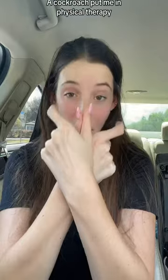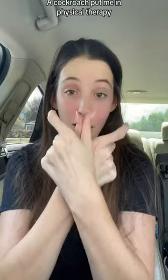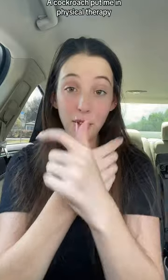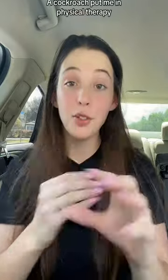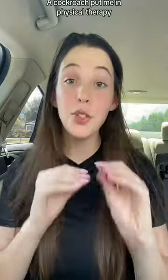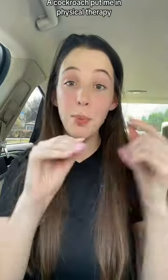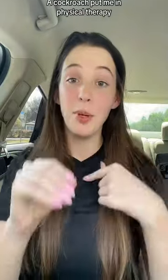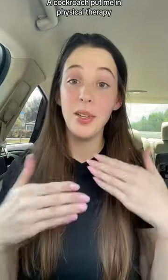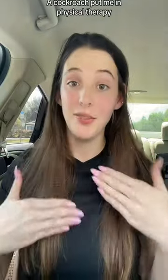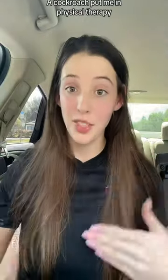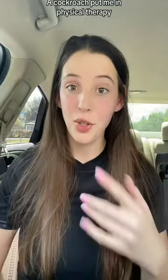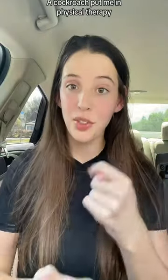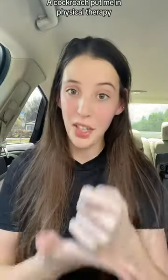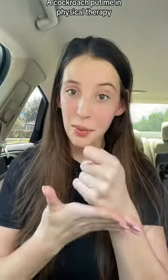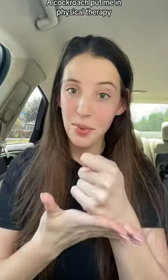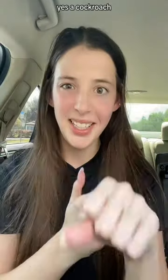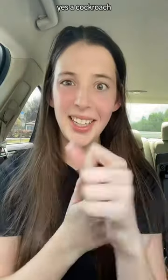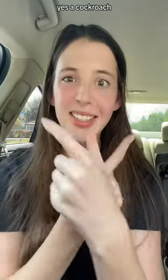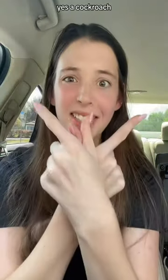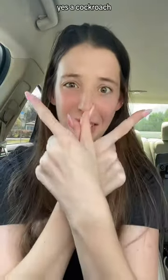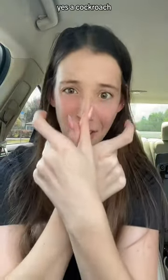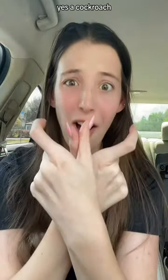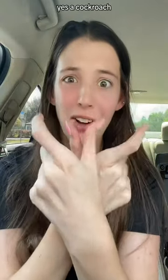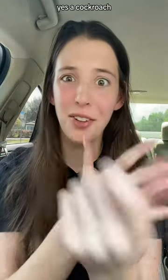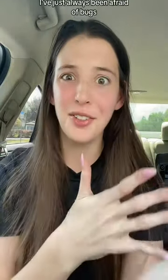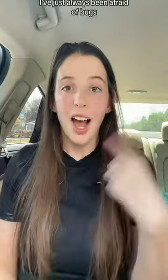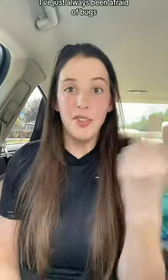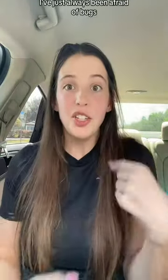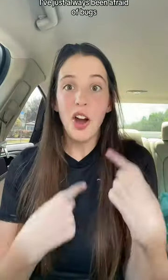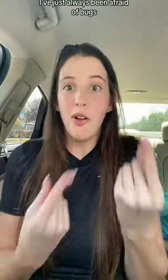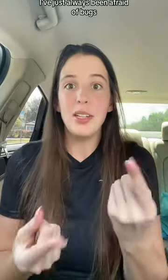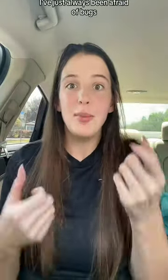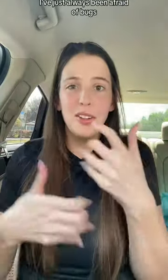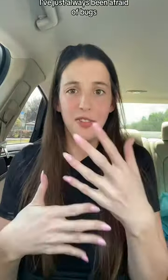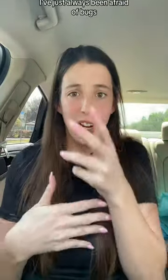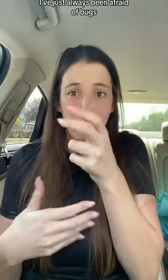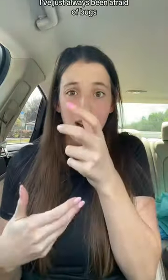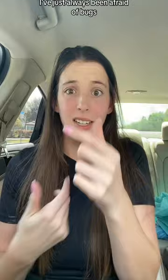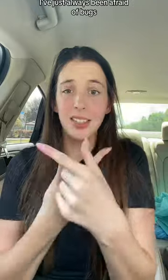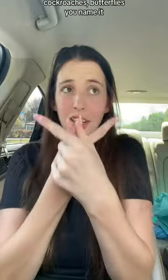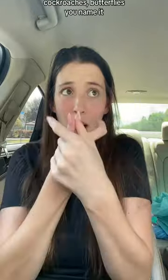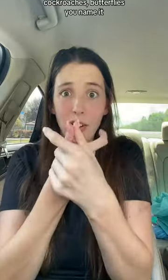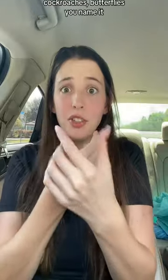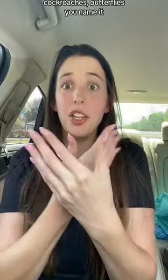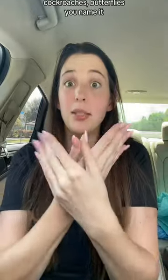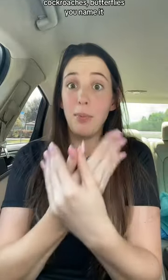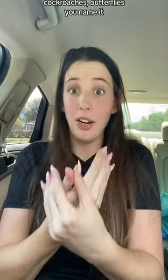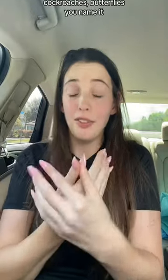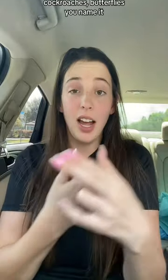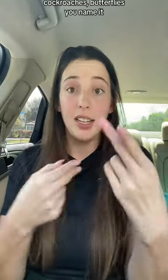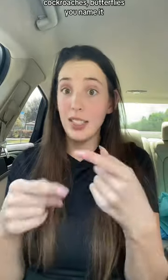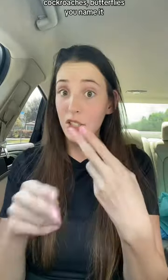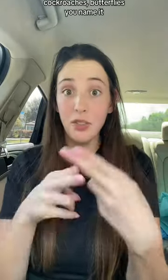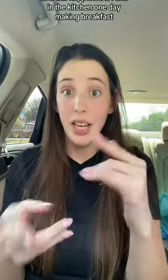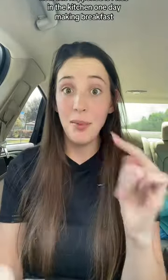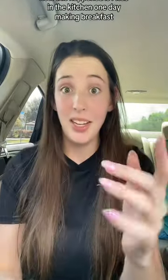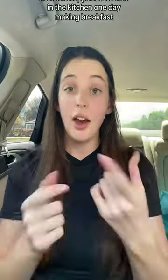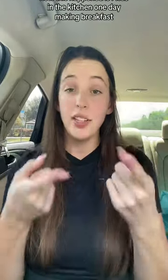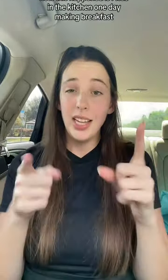Cockroach put me in physical therapy. Yes, a cockroach. I've just always been afraid of bugs, cockroaches, butterflies, you name it. How this